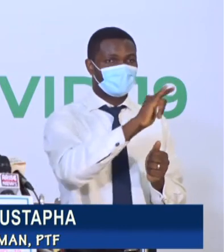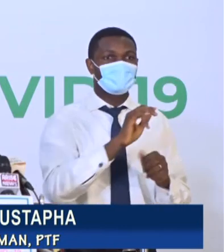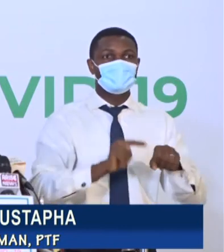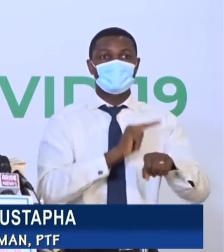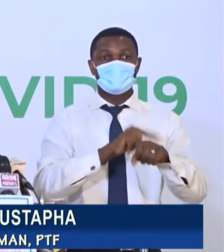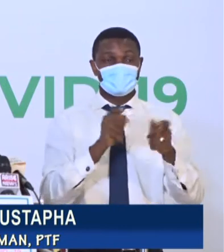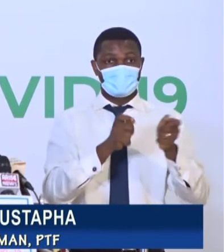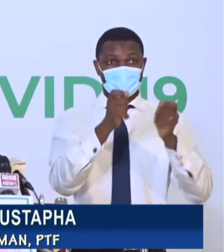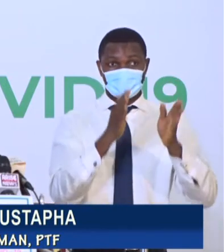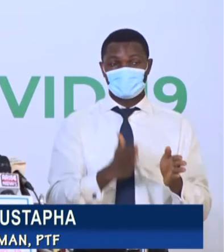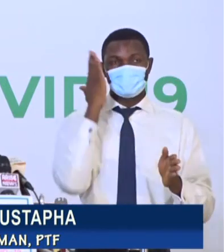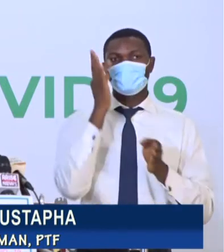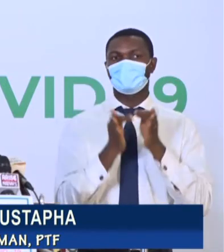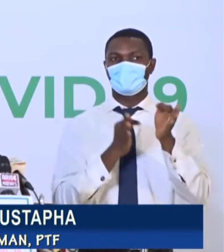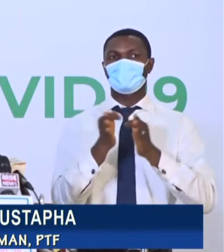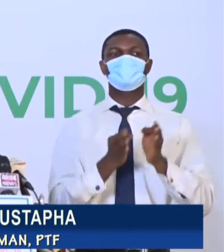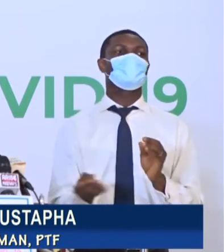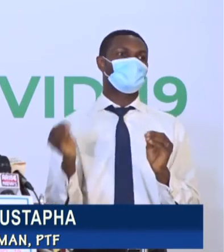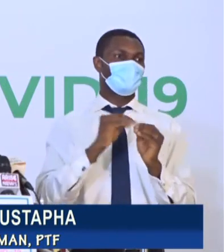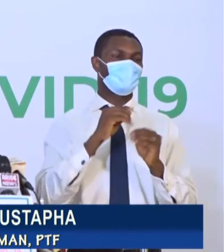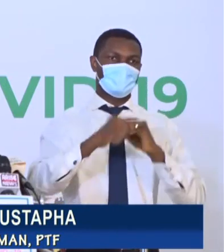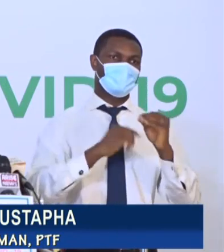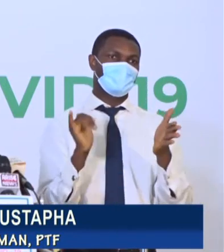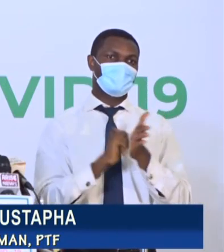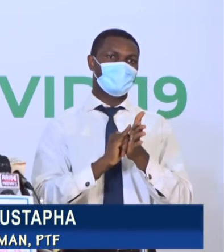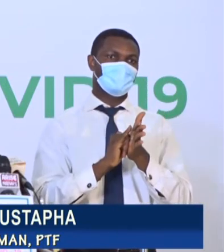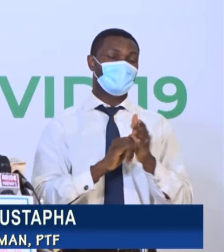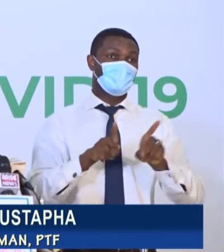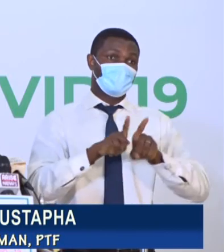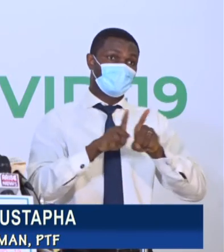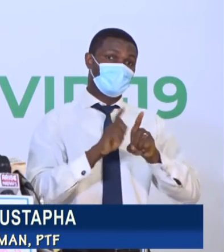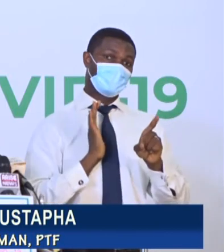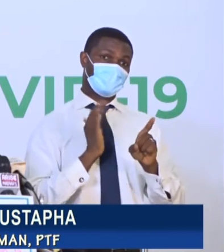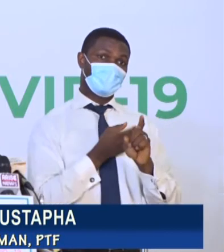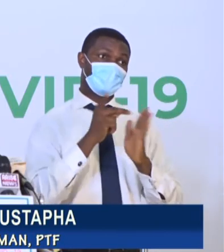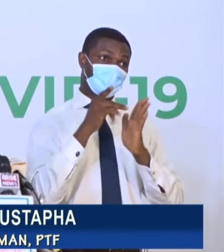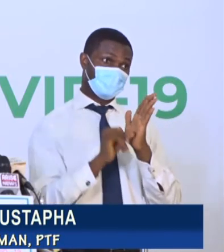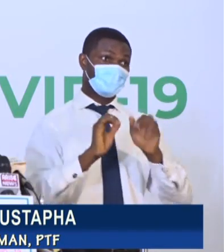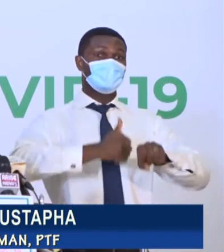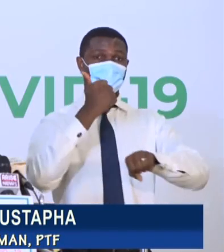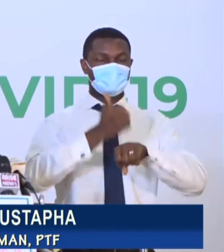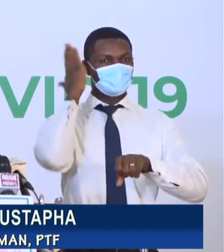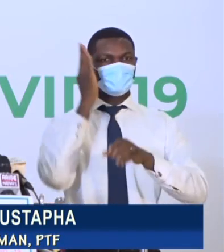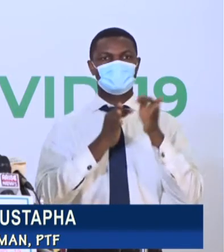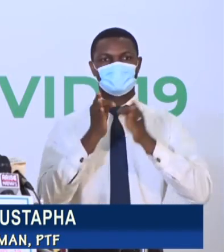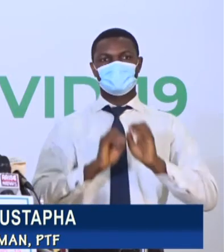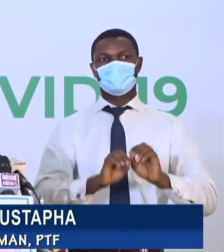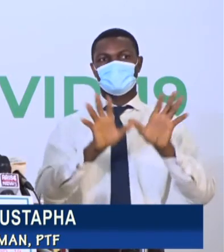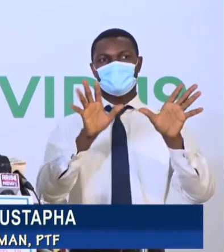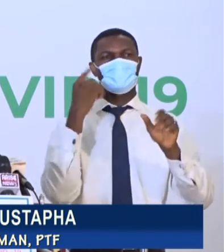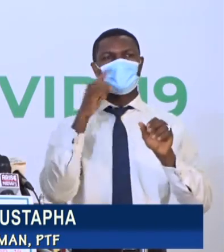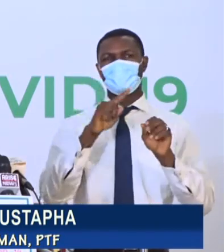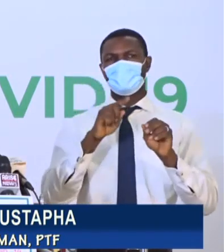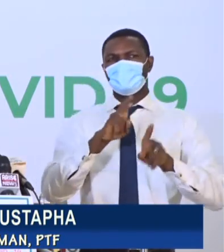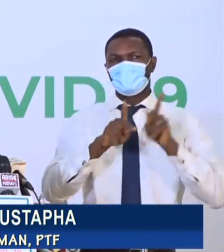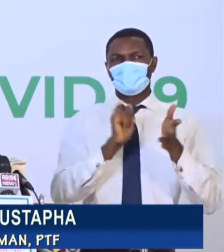the extant protocol and the policy position for inbound travellers,